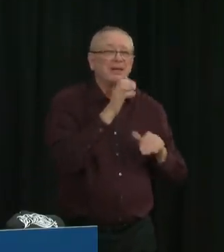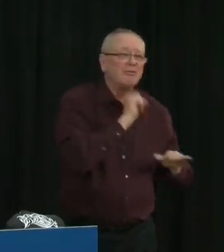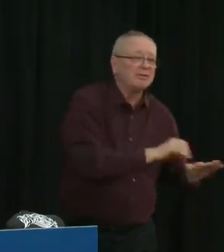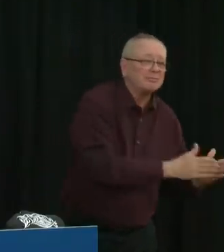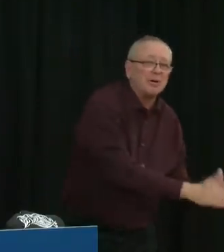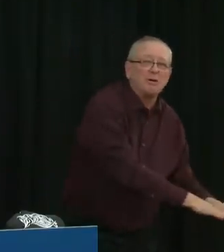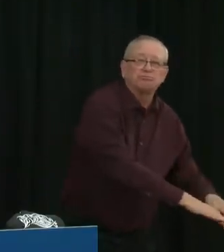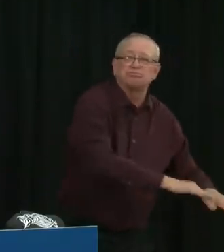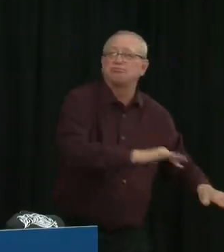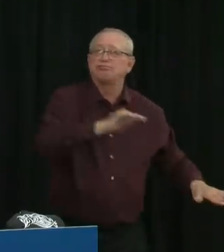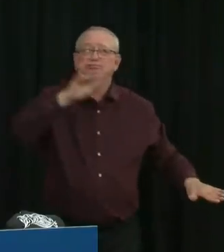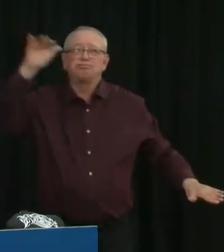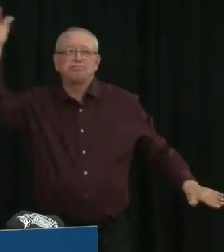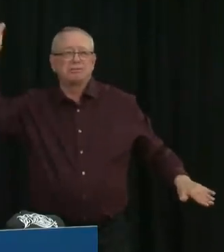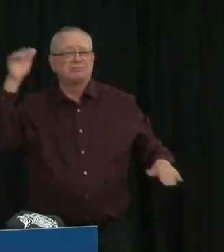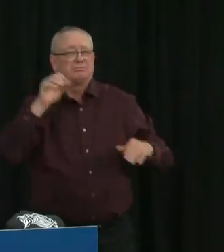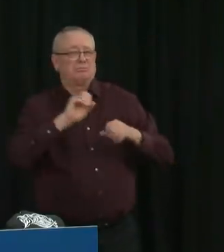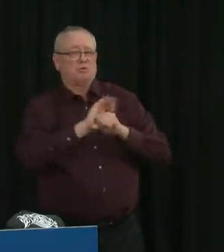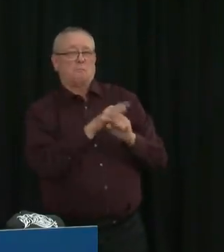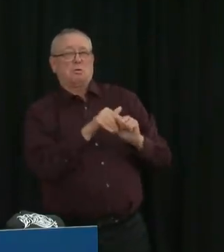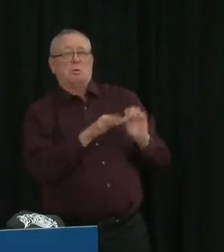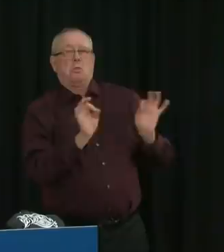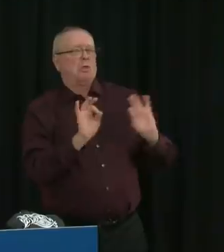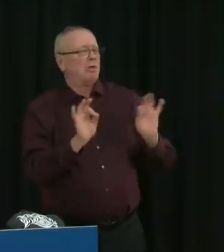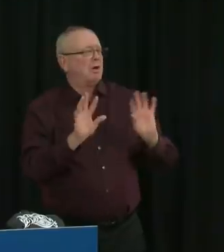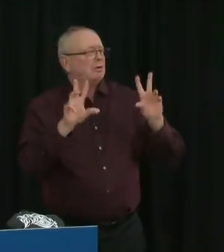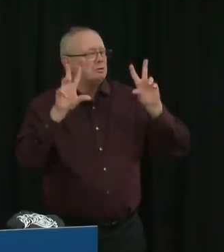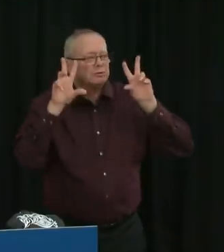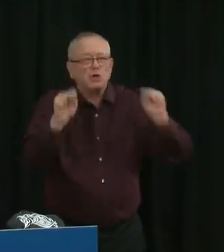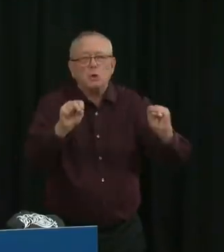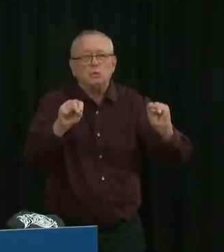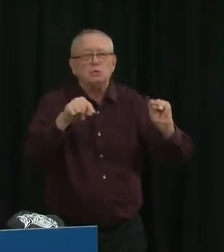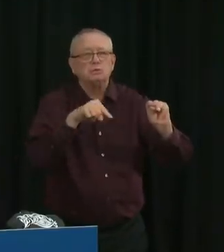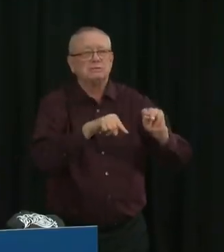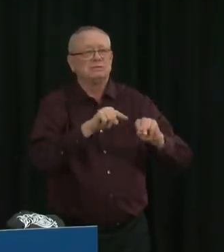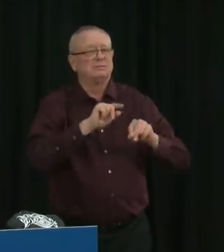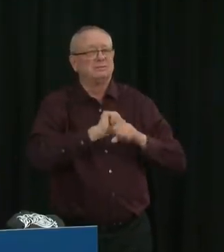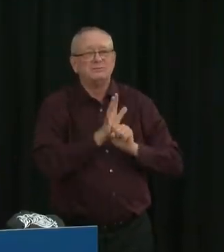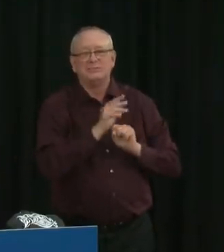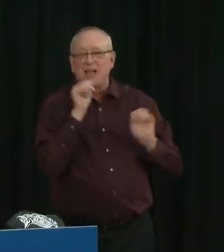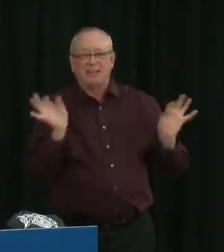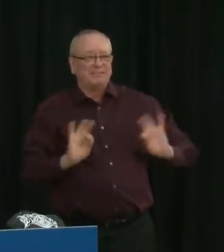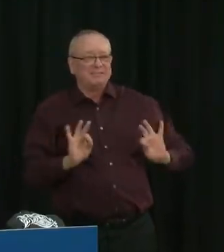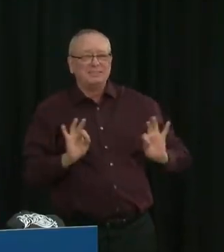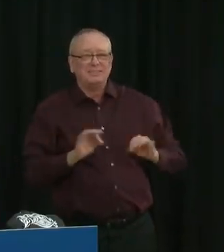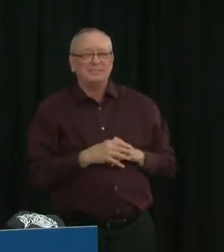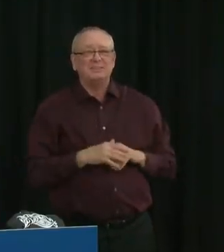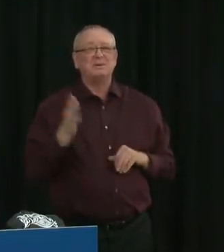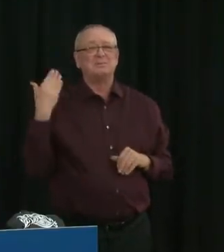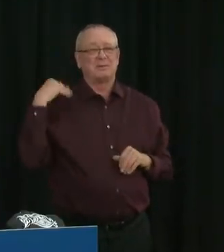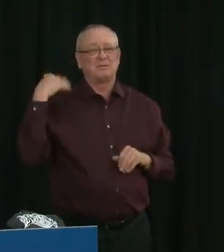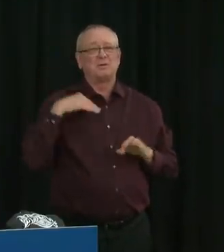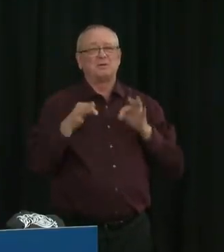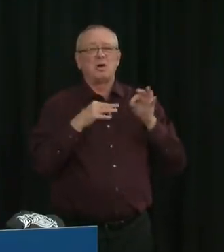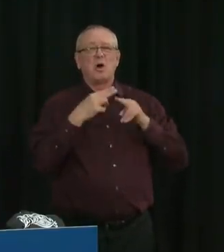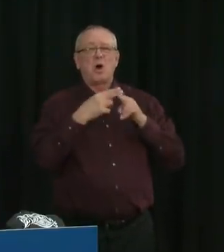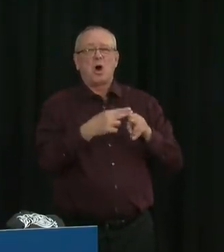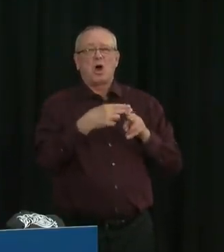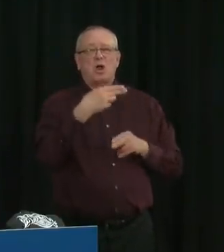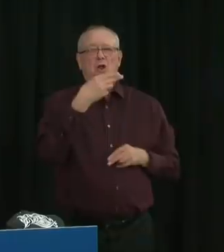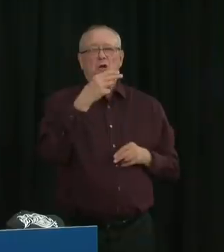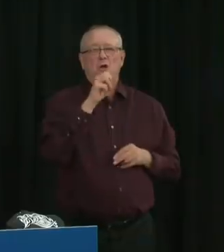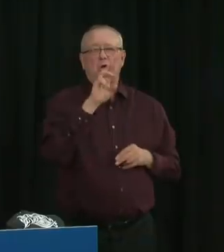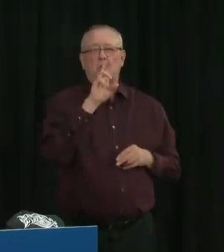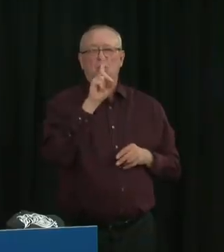You have heard me speak before about my concerns on the idea of herd immunity from natural infection, and I want to reinforce that concern